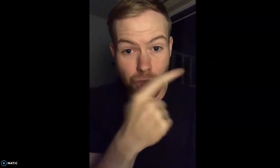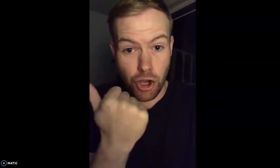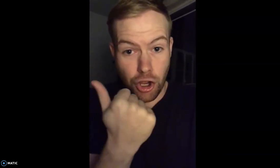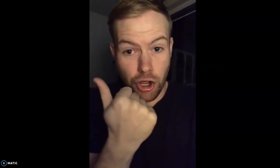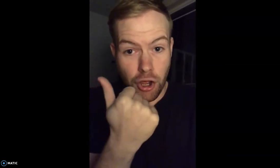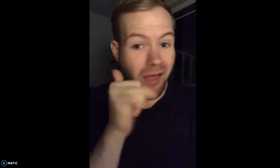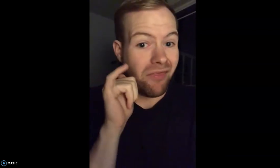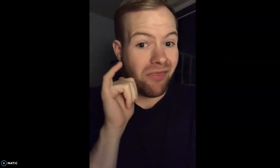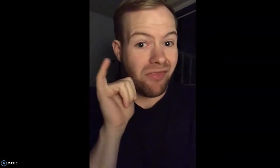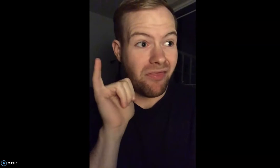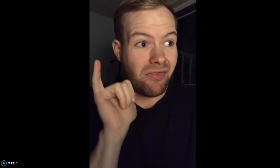They see black on either side.